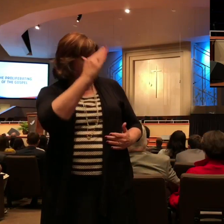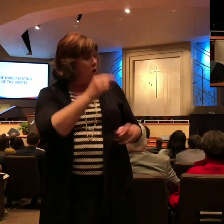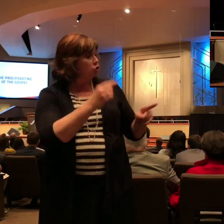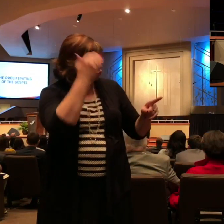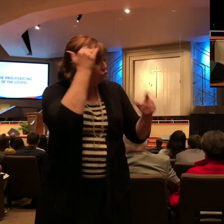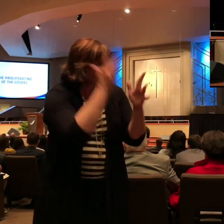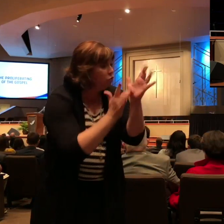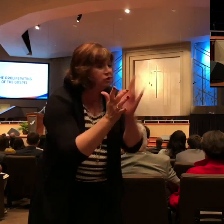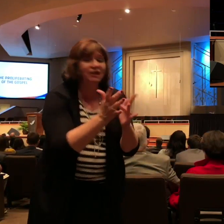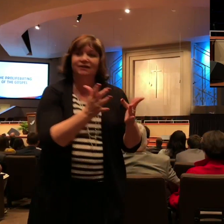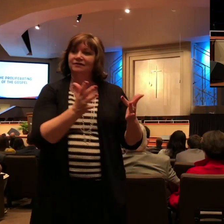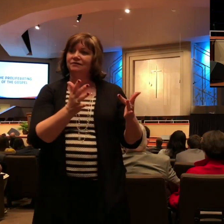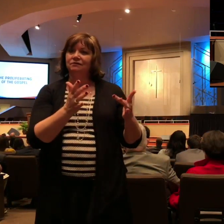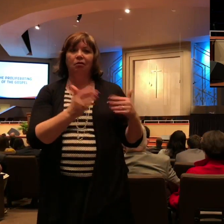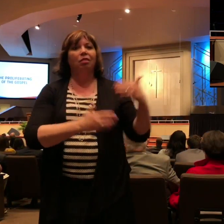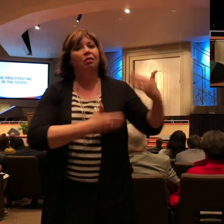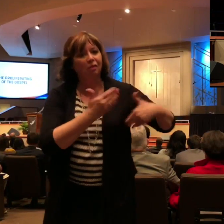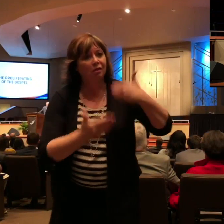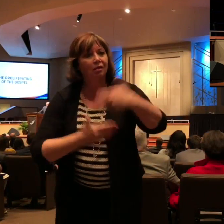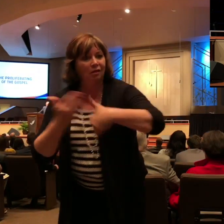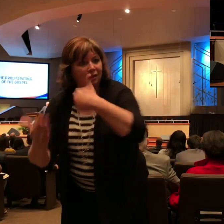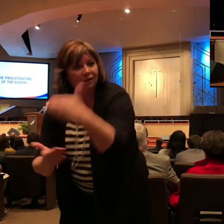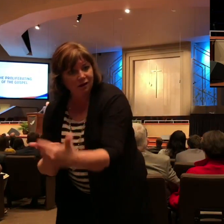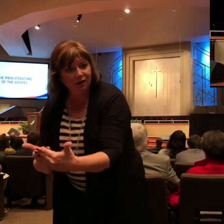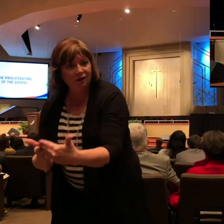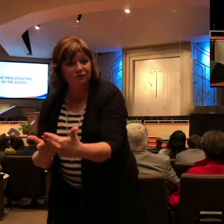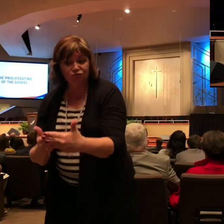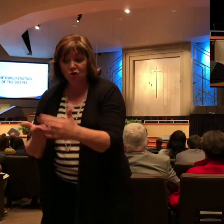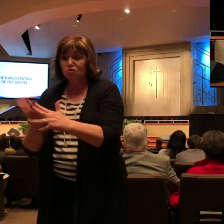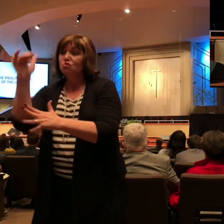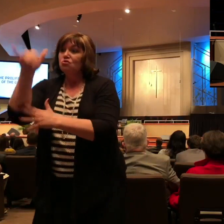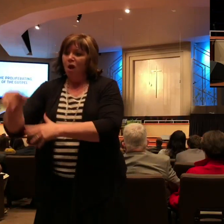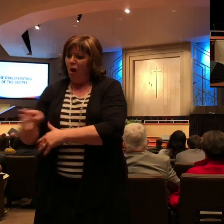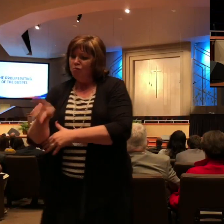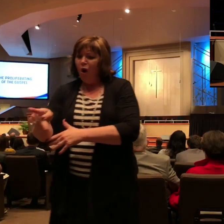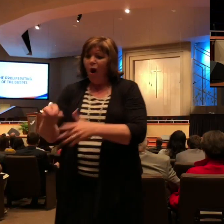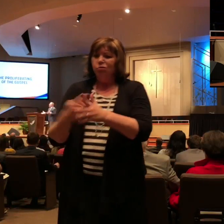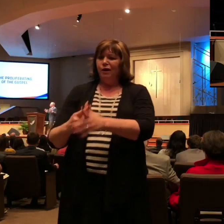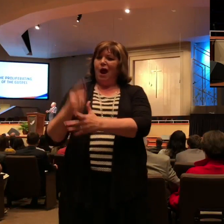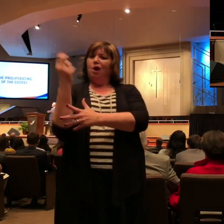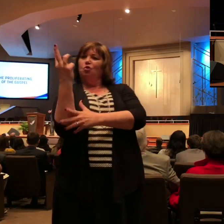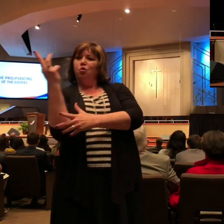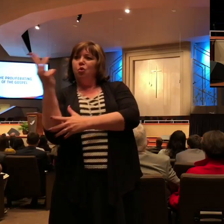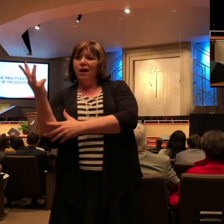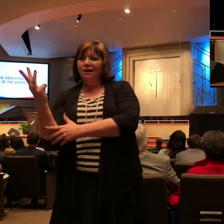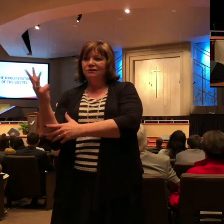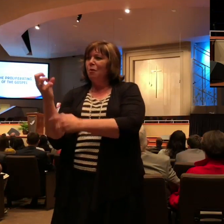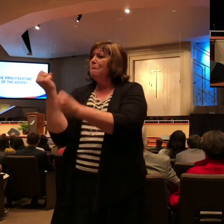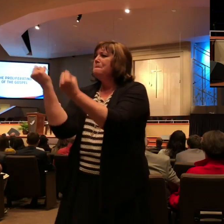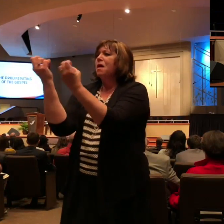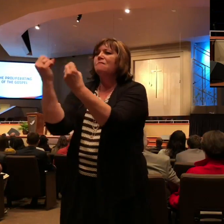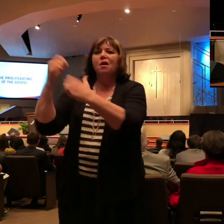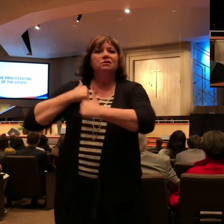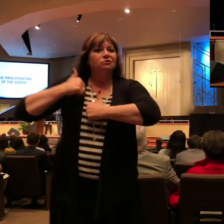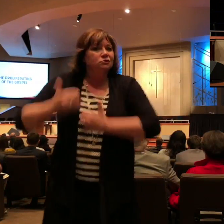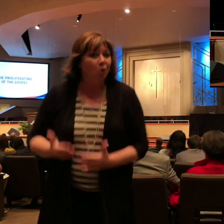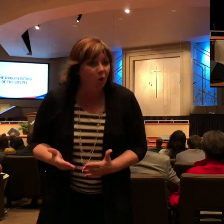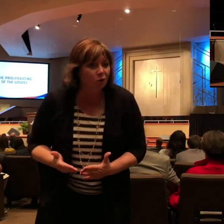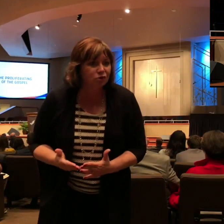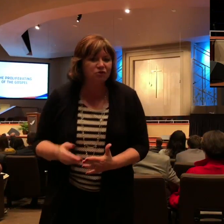belongs in the game, not in the stands. And Paul was writing back to these believers at Philippi and saying,